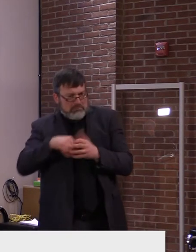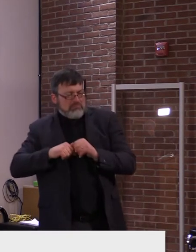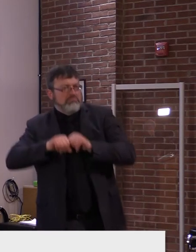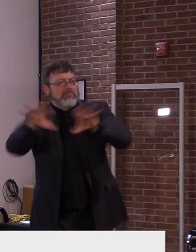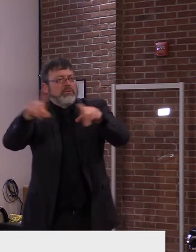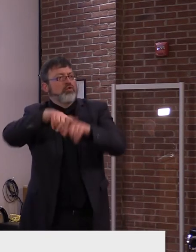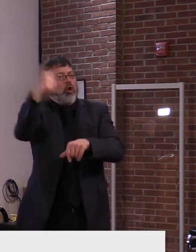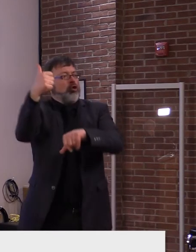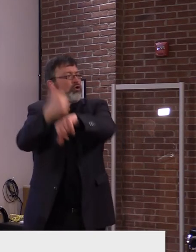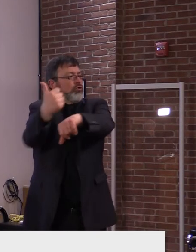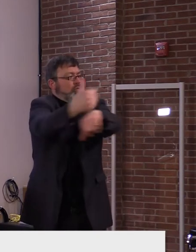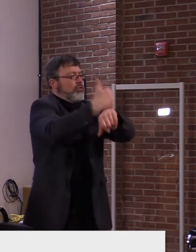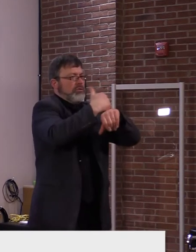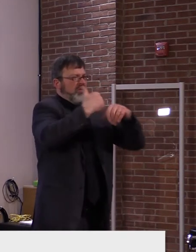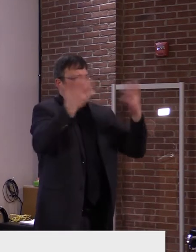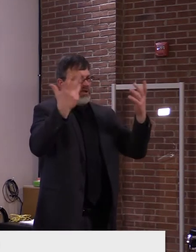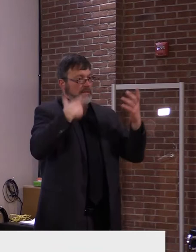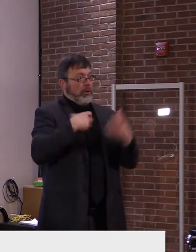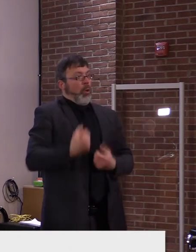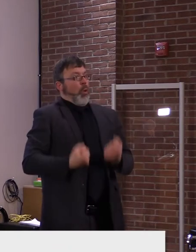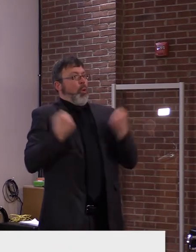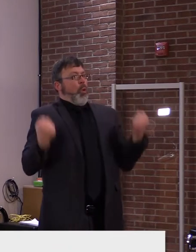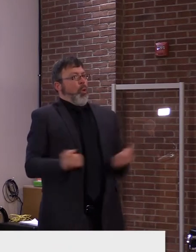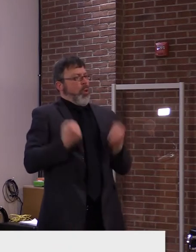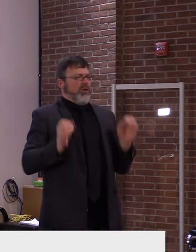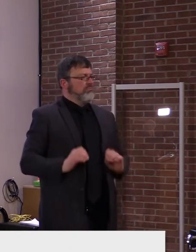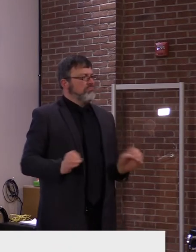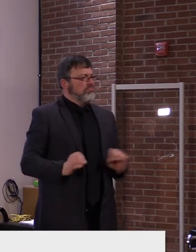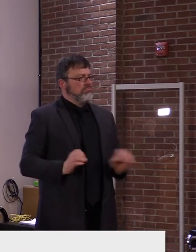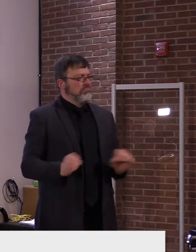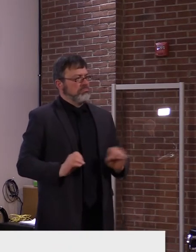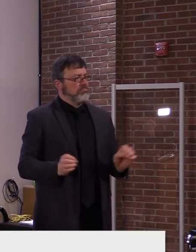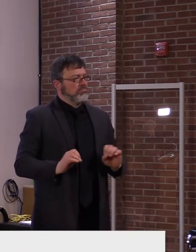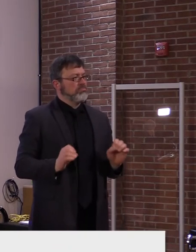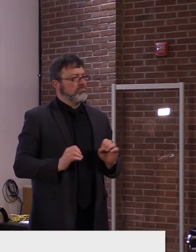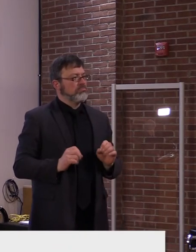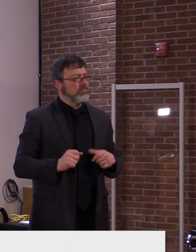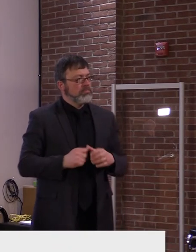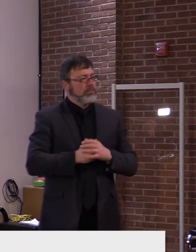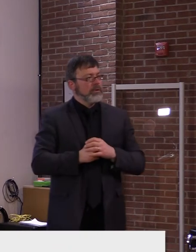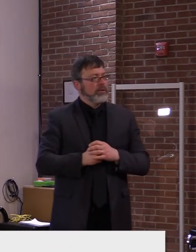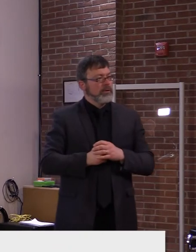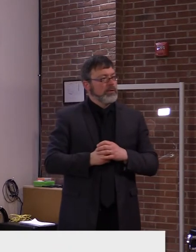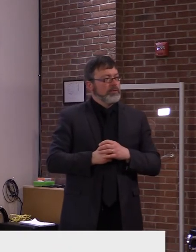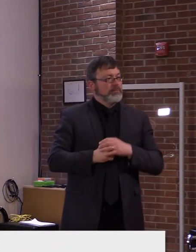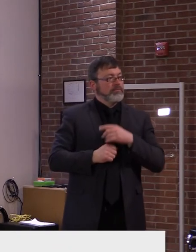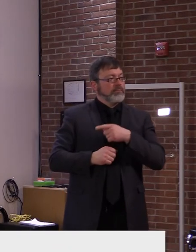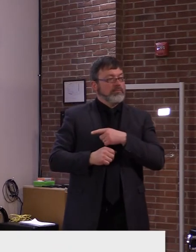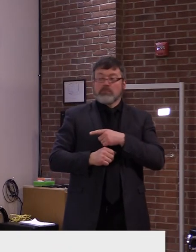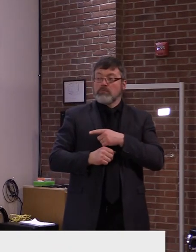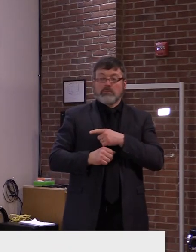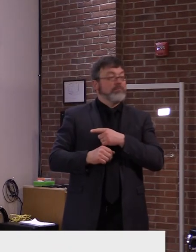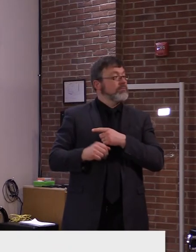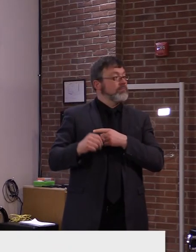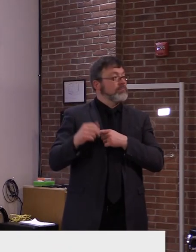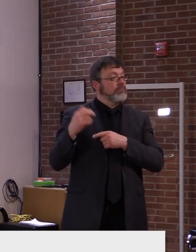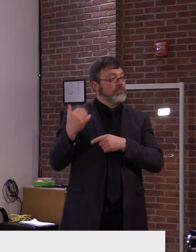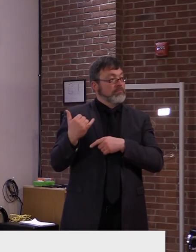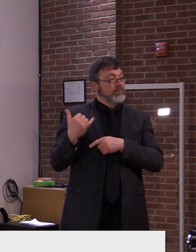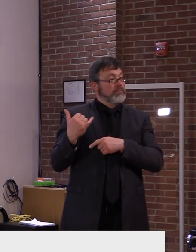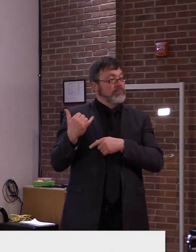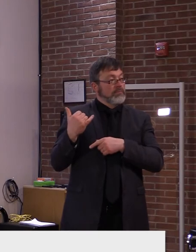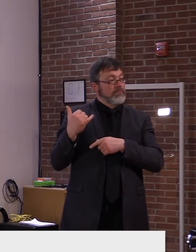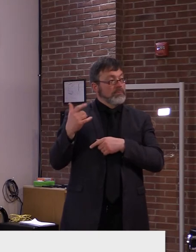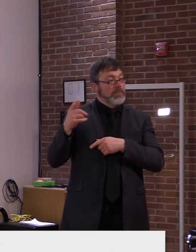John so these doses are now, um, are you figuring them into your calculation of, of sort of the time frame for the next